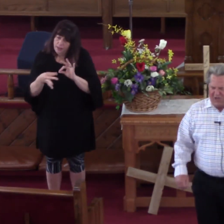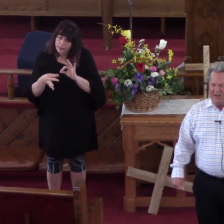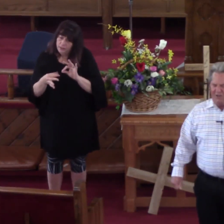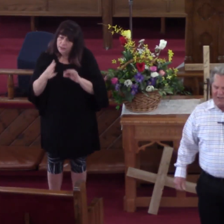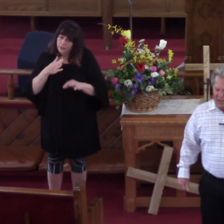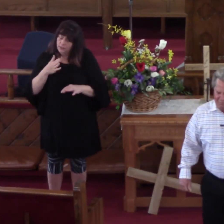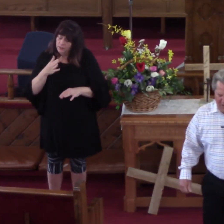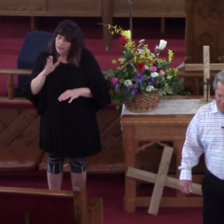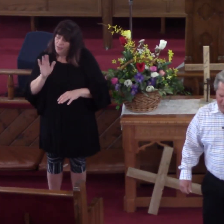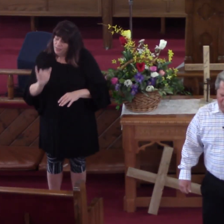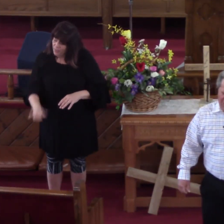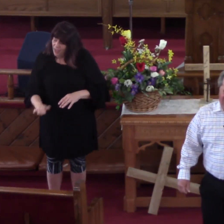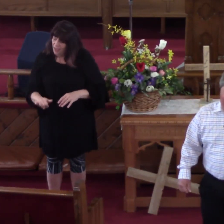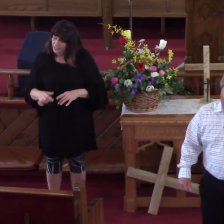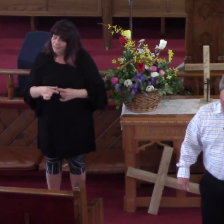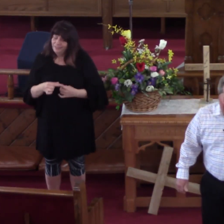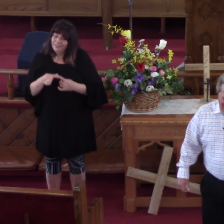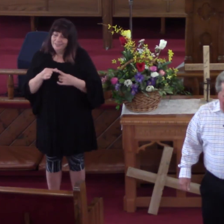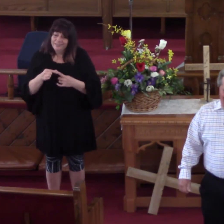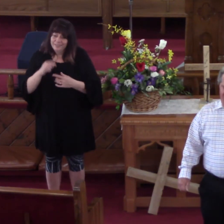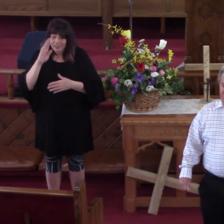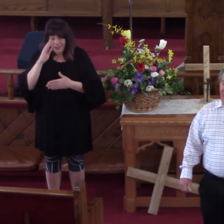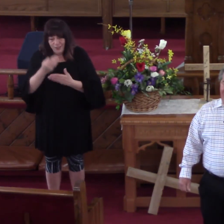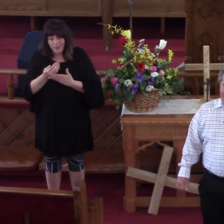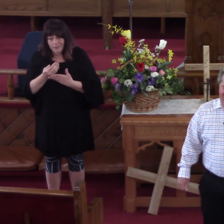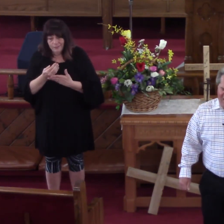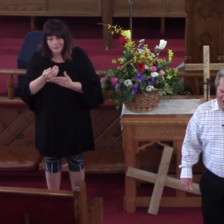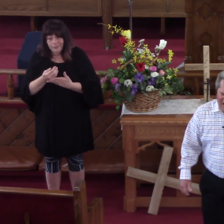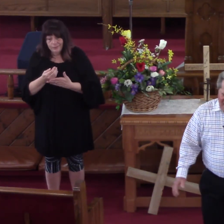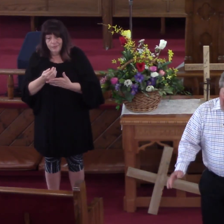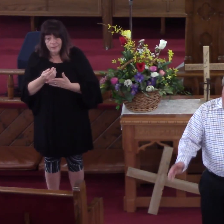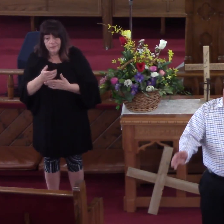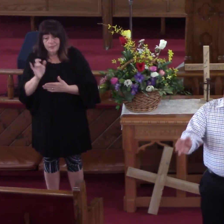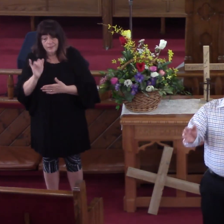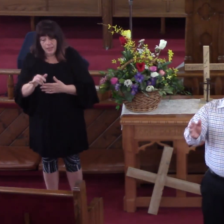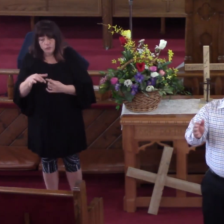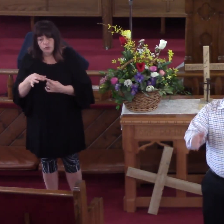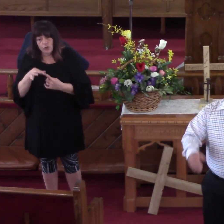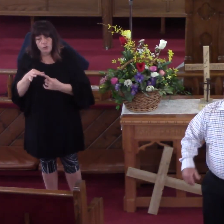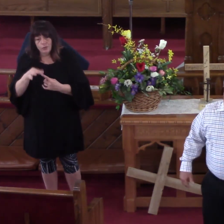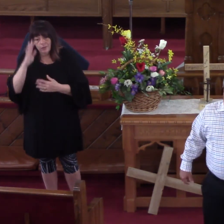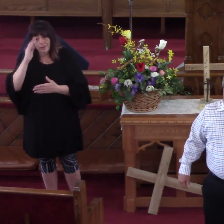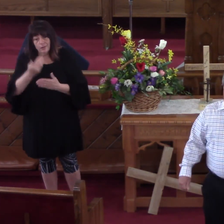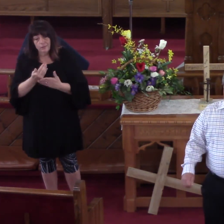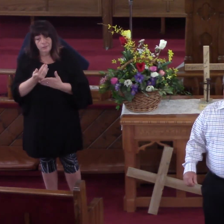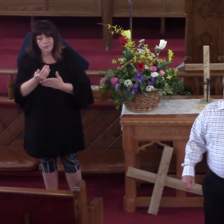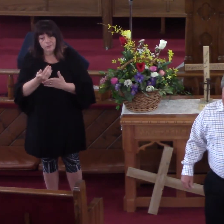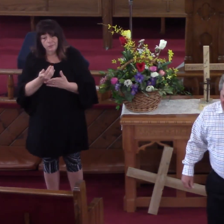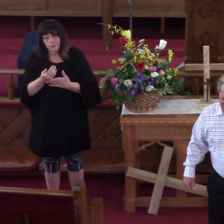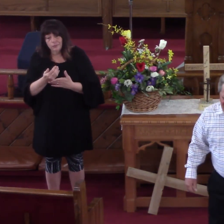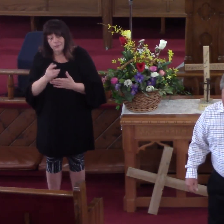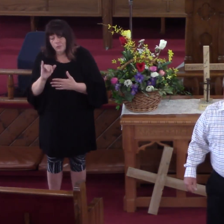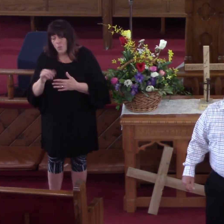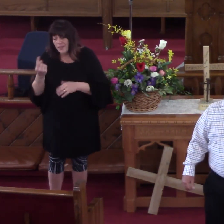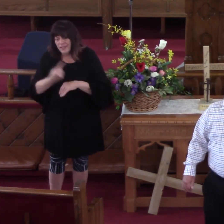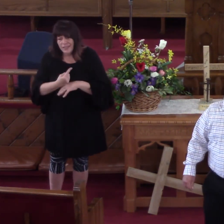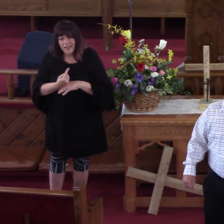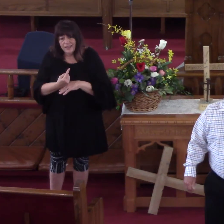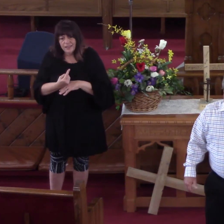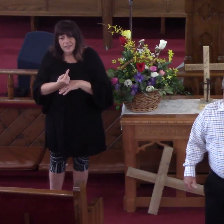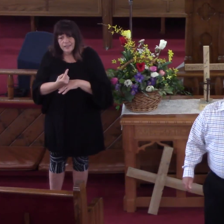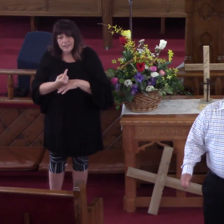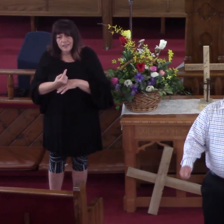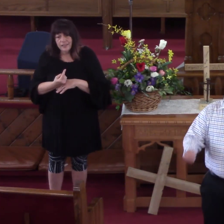Prodigal Son To Get People To Realize That My Friend My Friend That One Of These Days That You